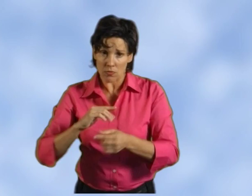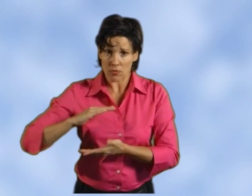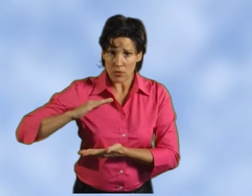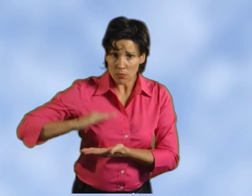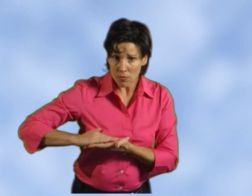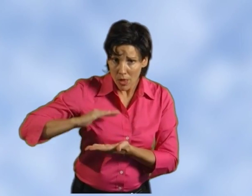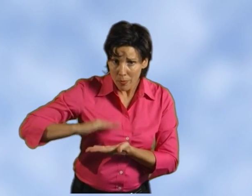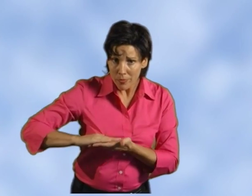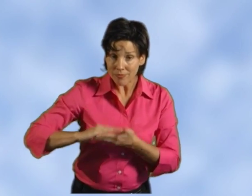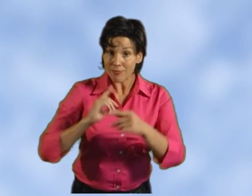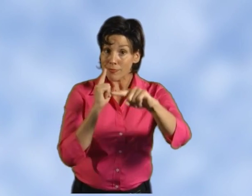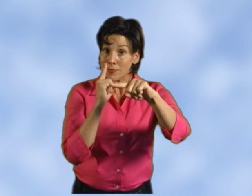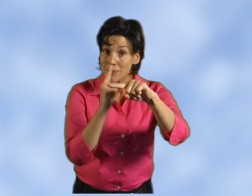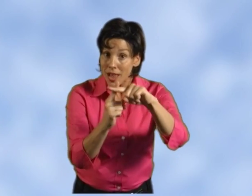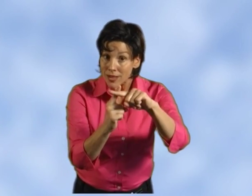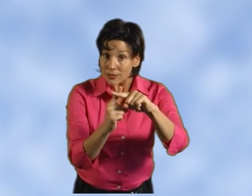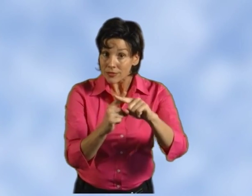and clinical breast exams